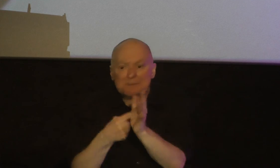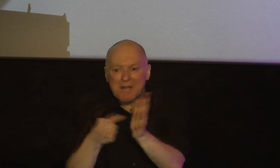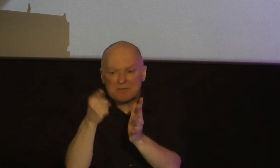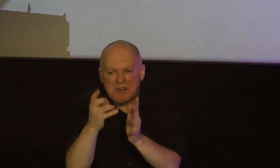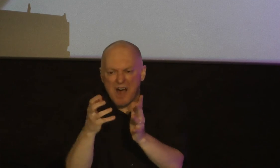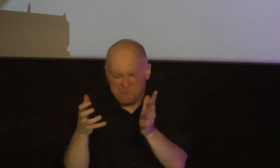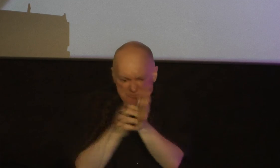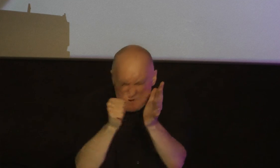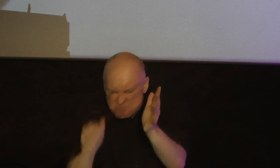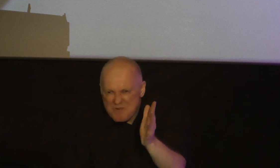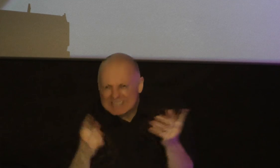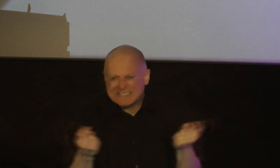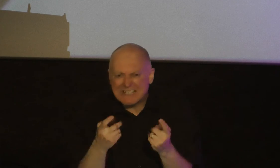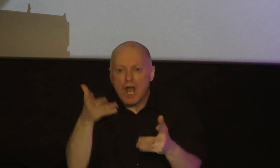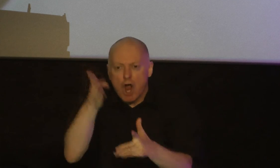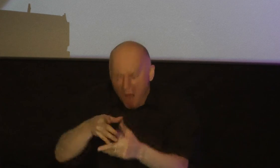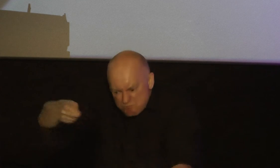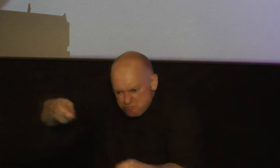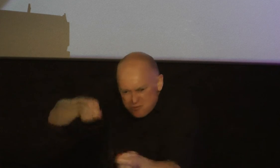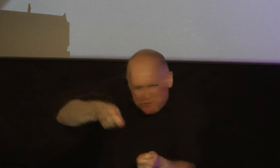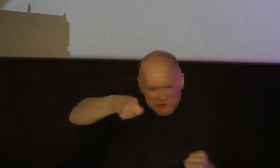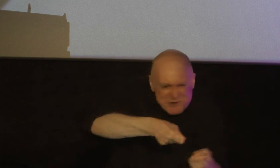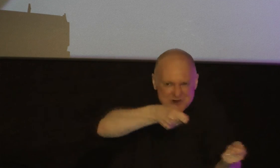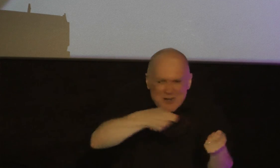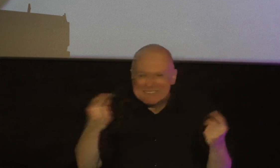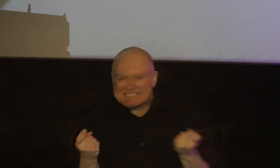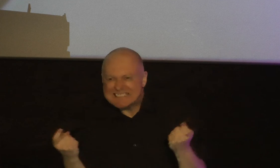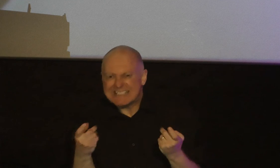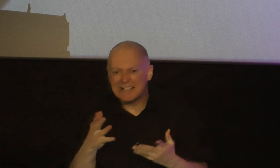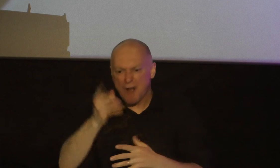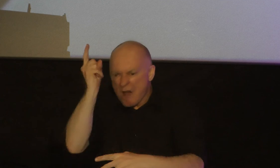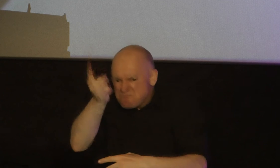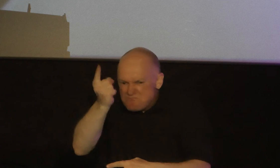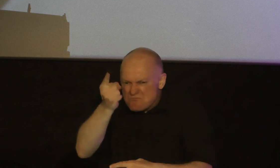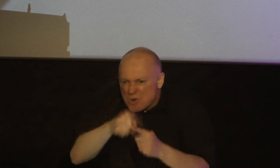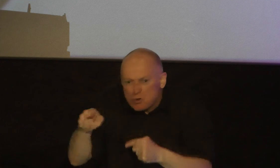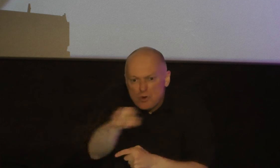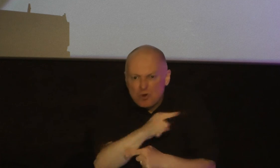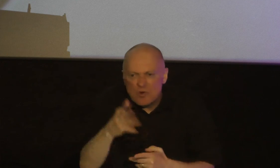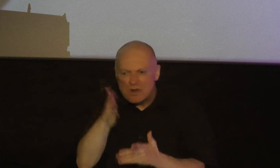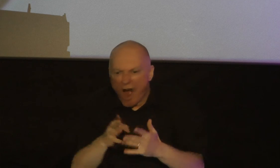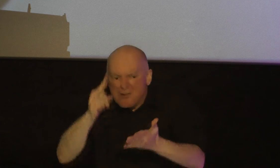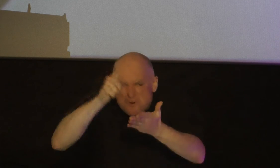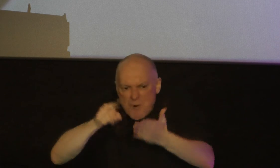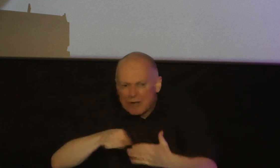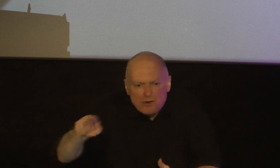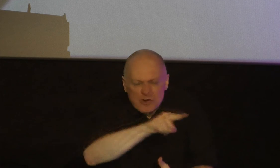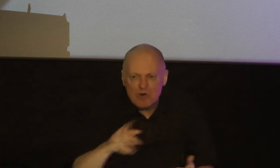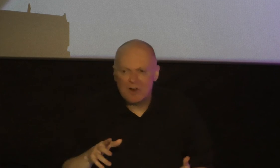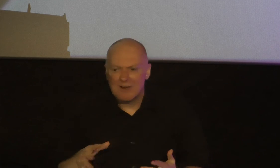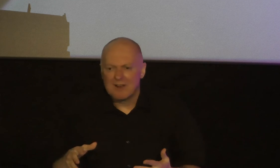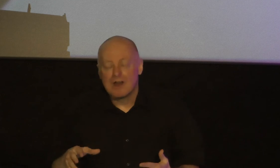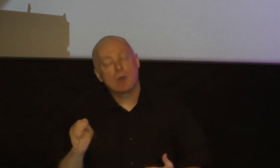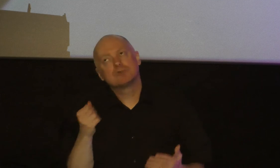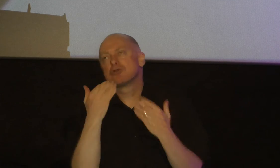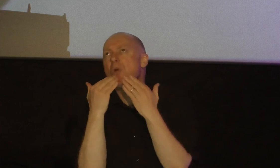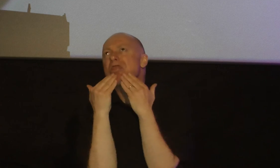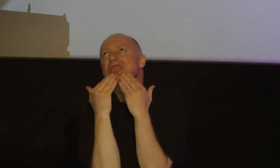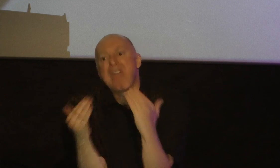will do some pruning and God's word will do some rebuking and God's word will do some correcting and I'm so thankful that it's a very rare